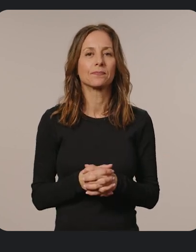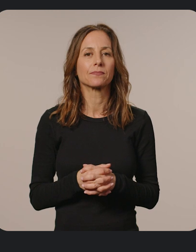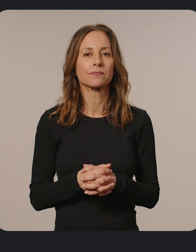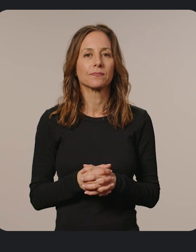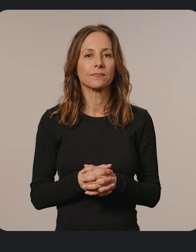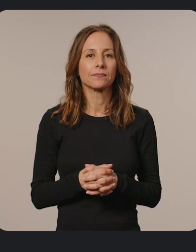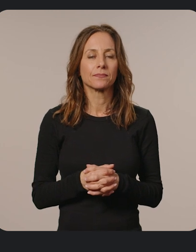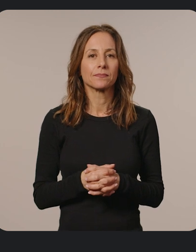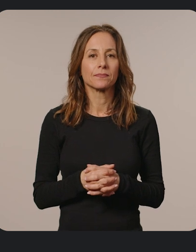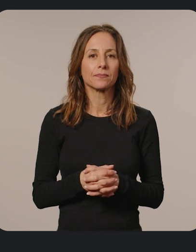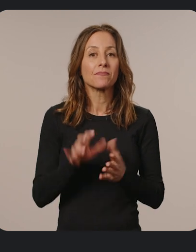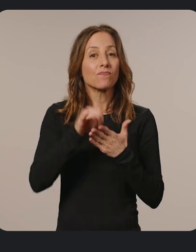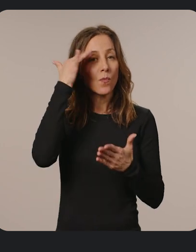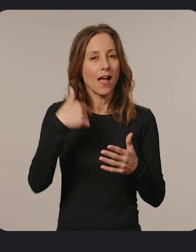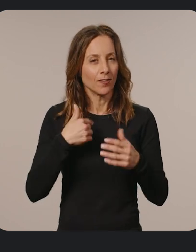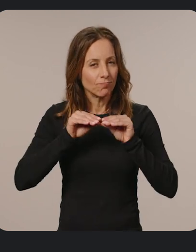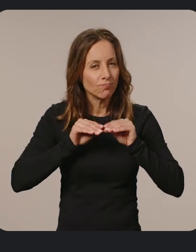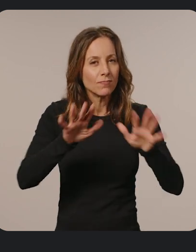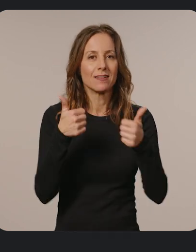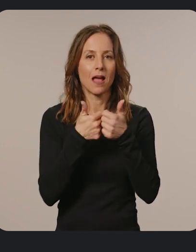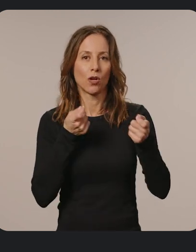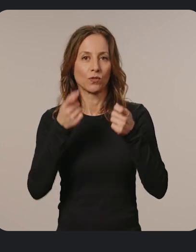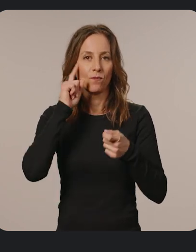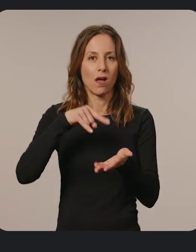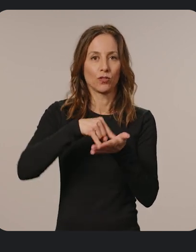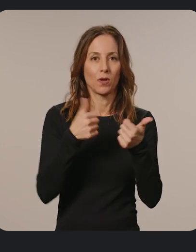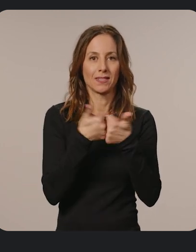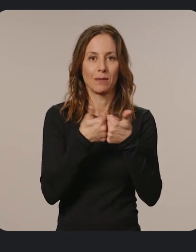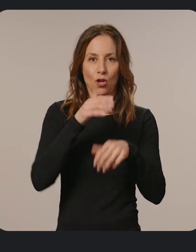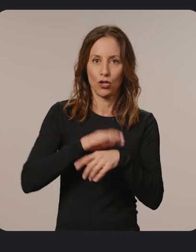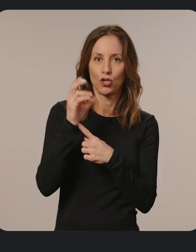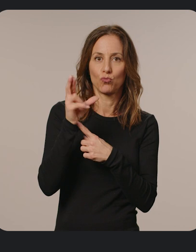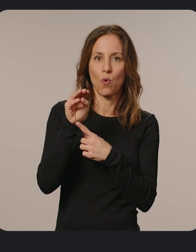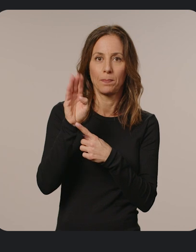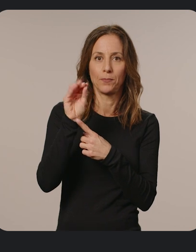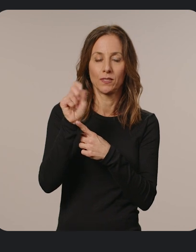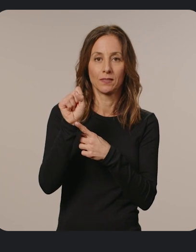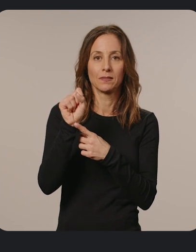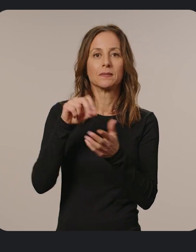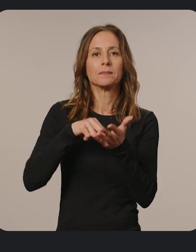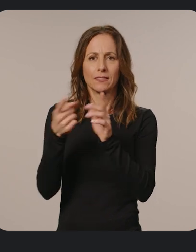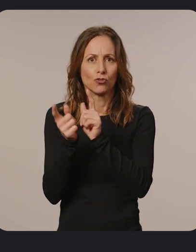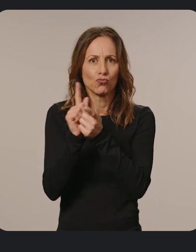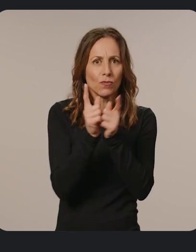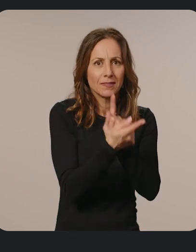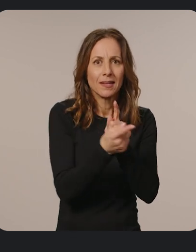mobile game ready. That's why we rolled out game controls for Android games on Chromebooks, which translates key presses